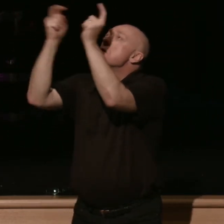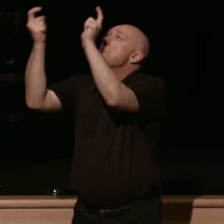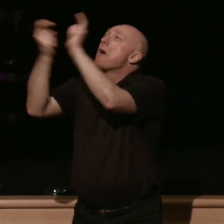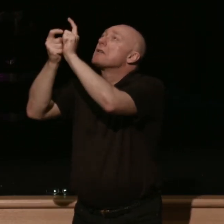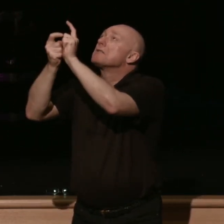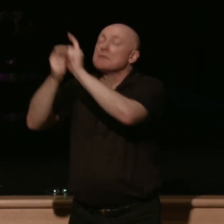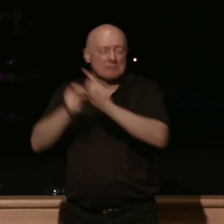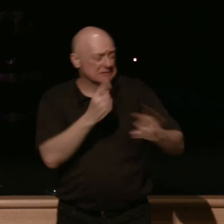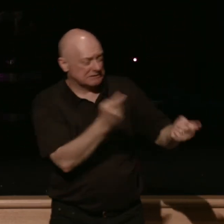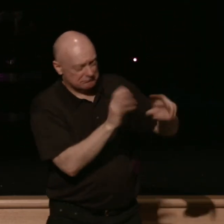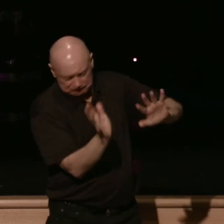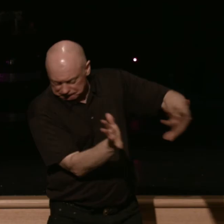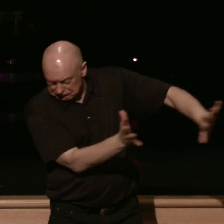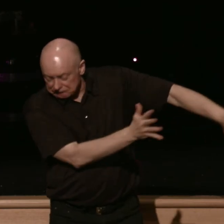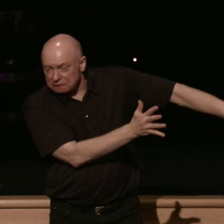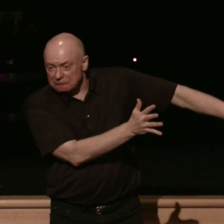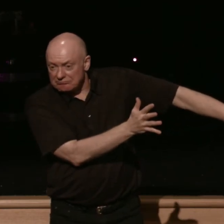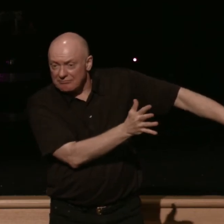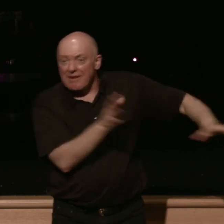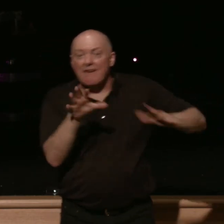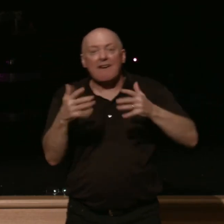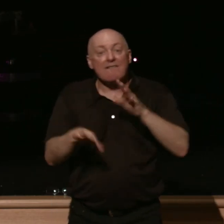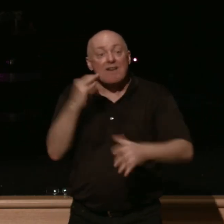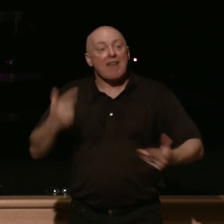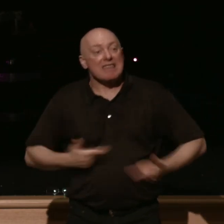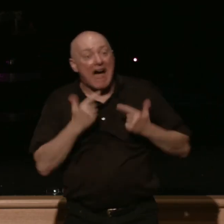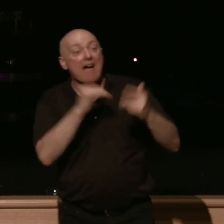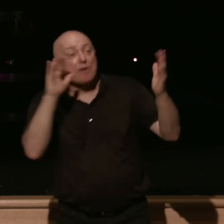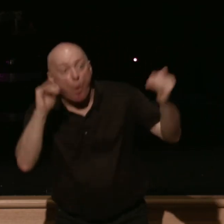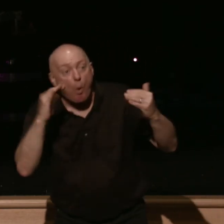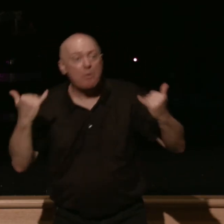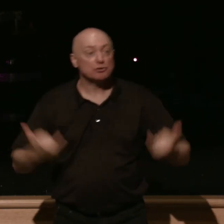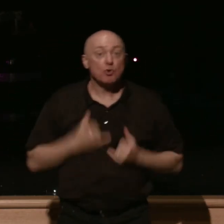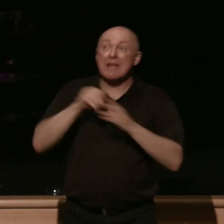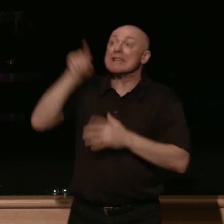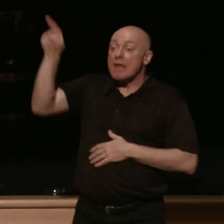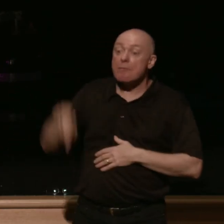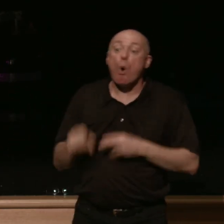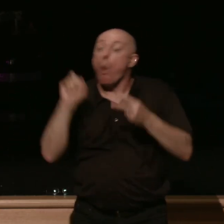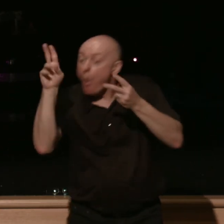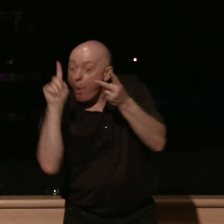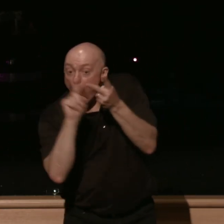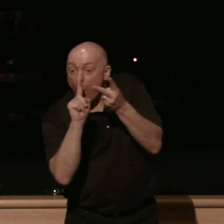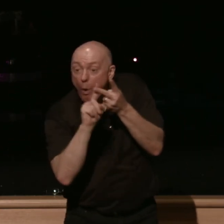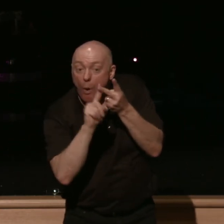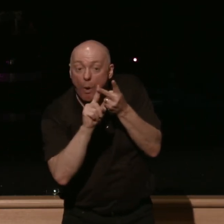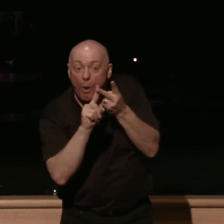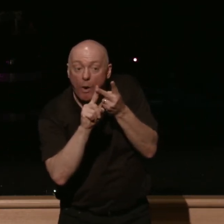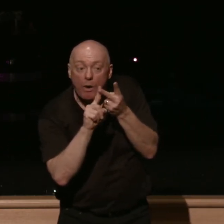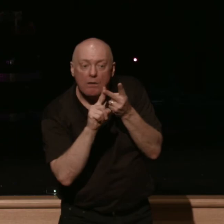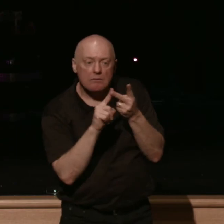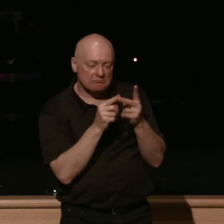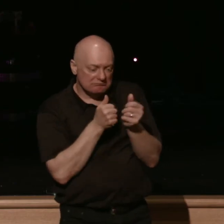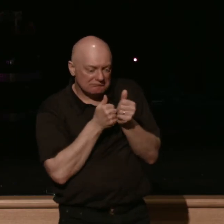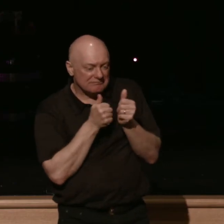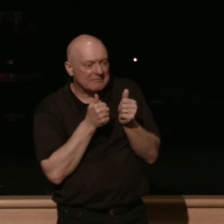this and find life and hope and joy in him or I can cling to my sins and suffer the consequence